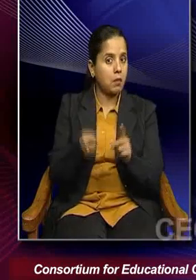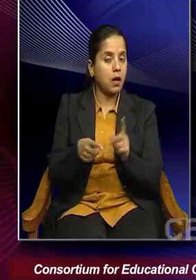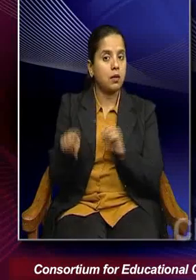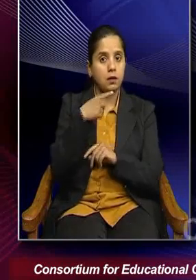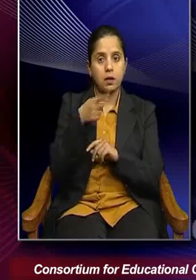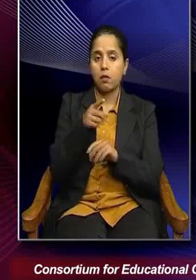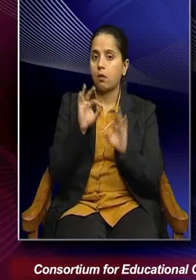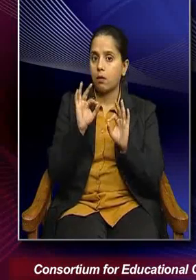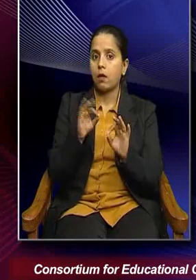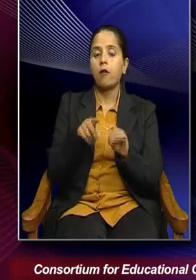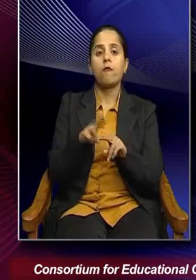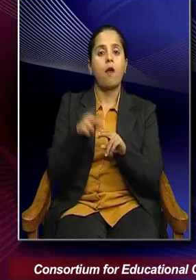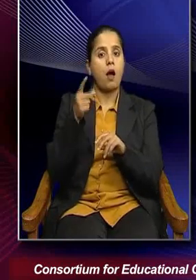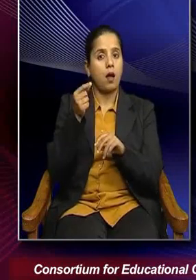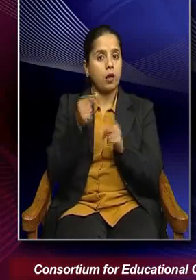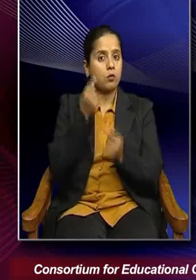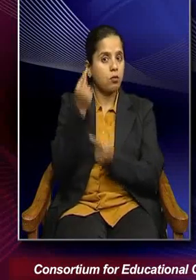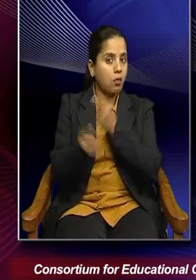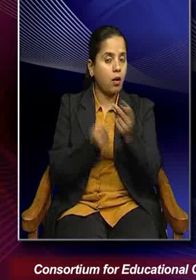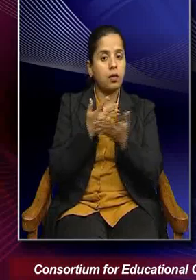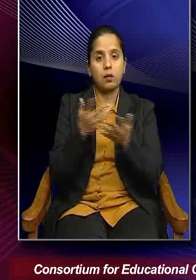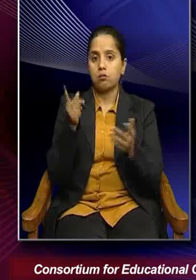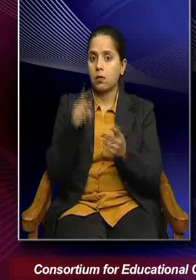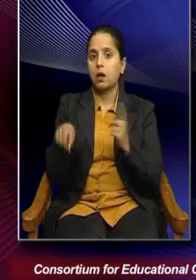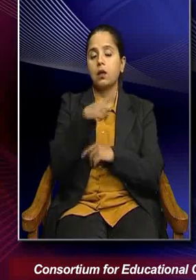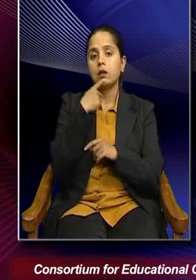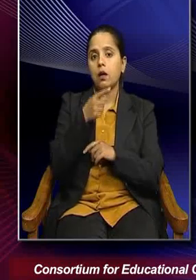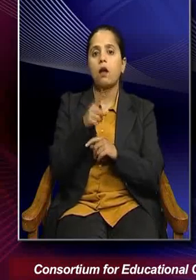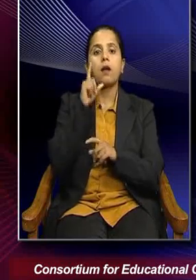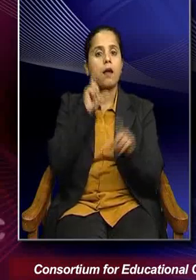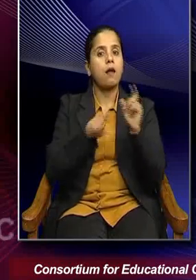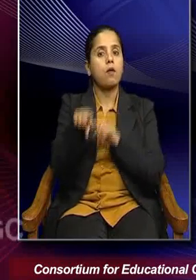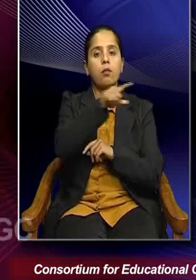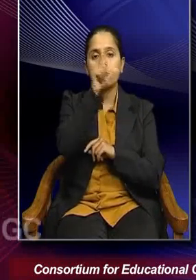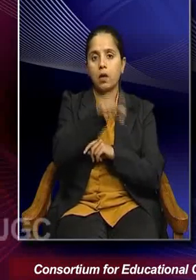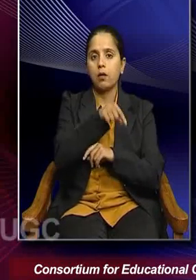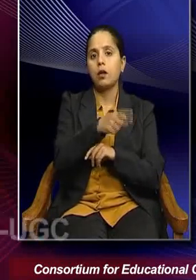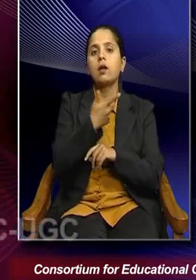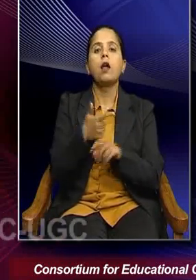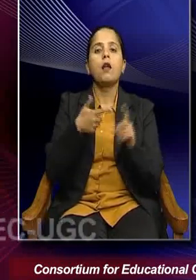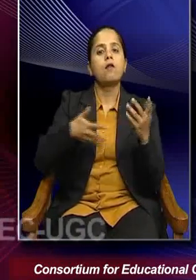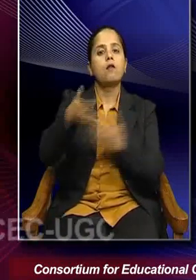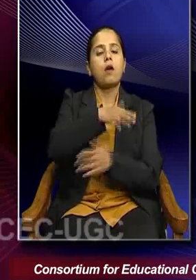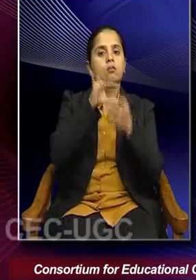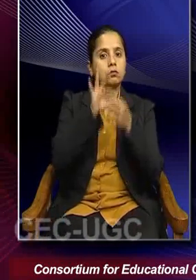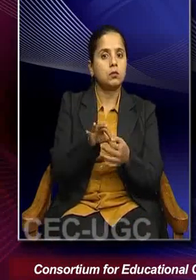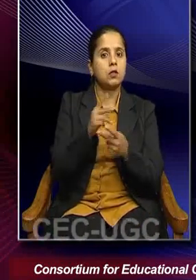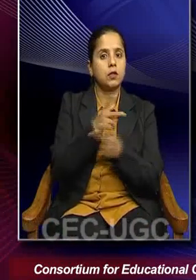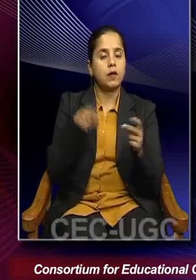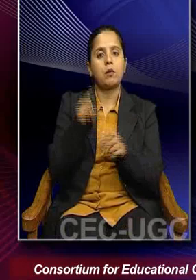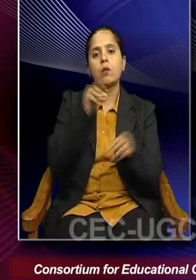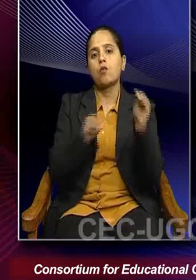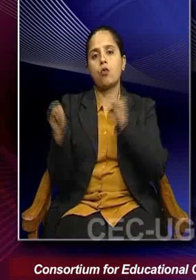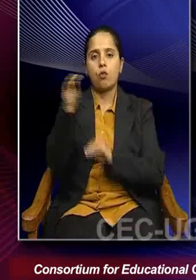to be a proper financial and political instrument in place to take care of these environmental related distress migrants.